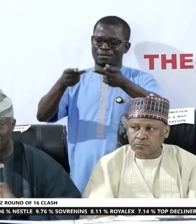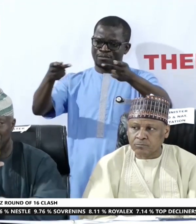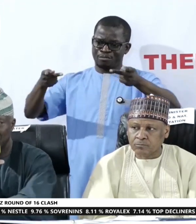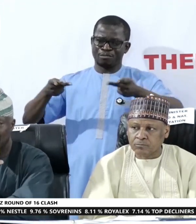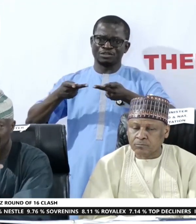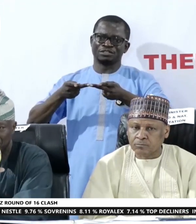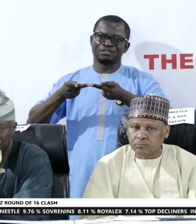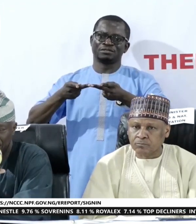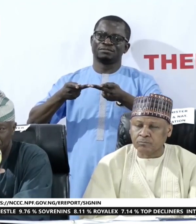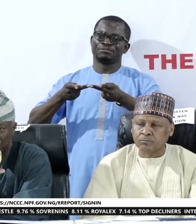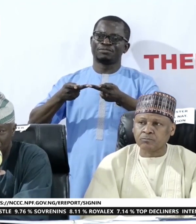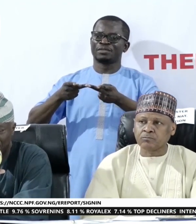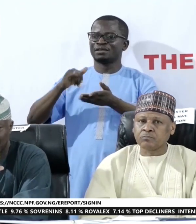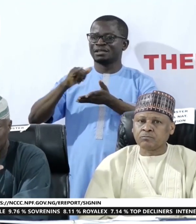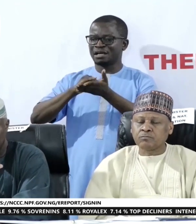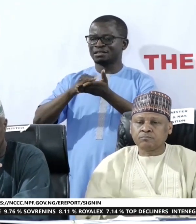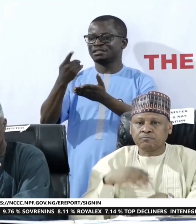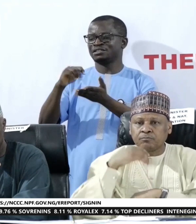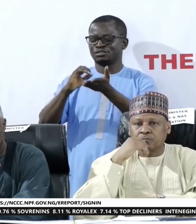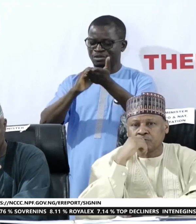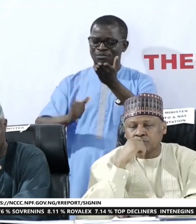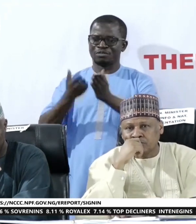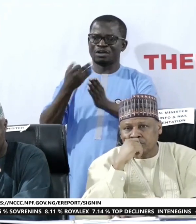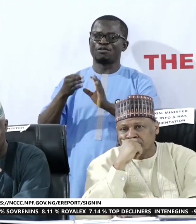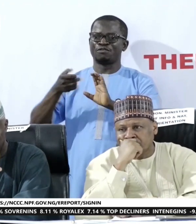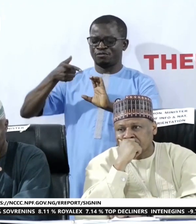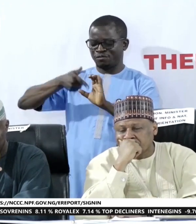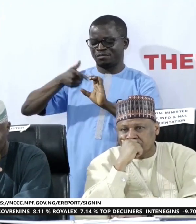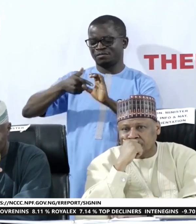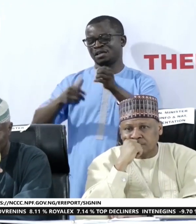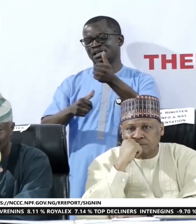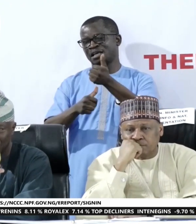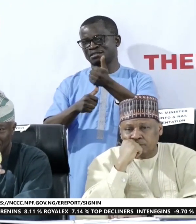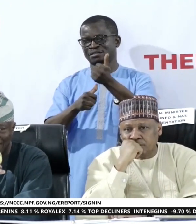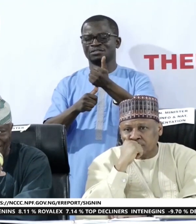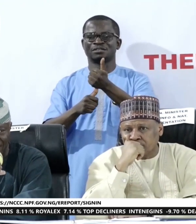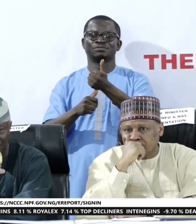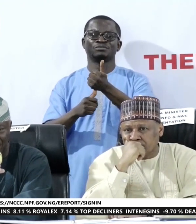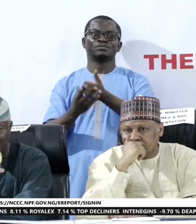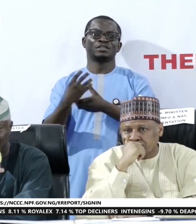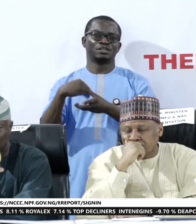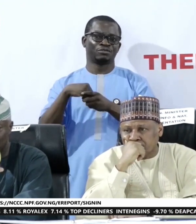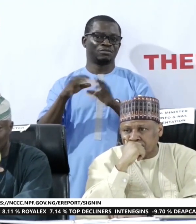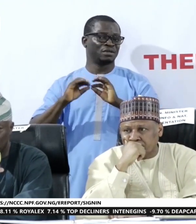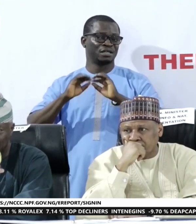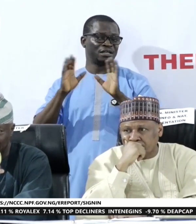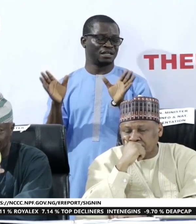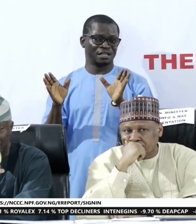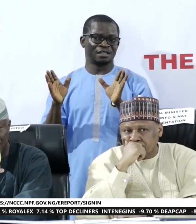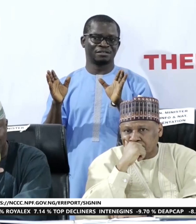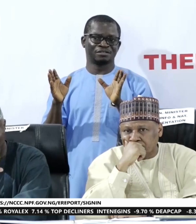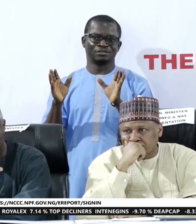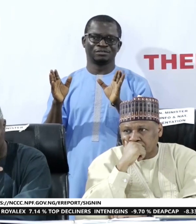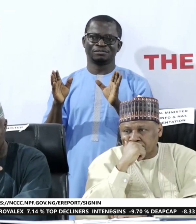the removal of fuel subsidy entailed. Clearly, there was an uplift